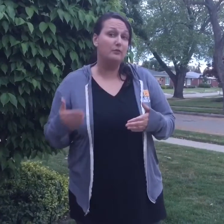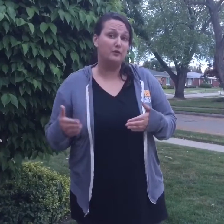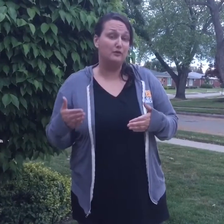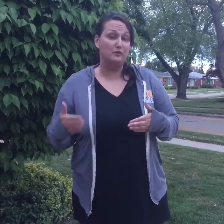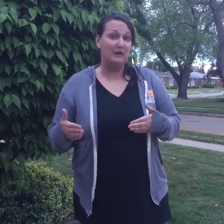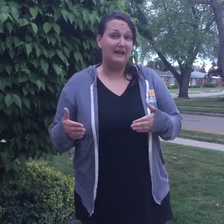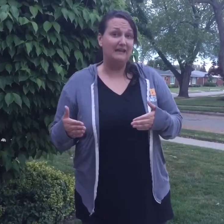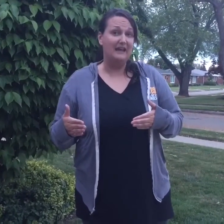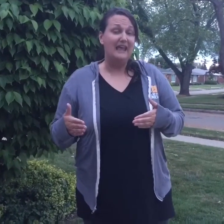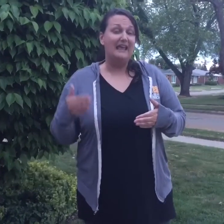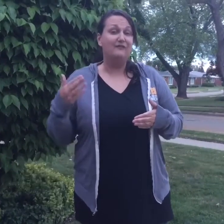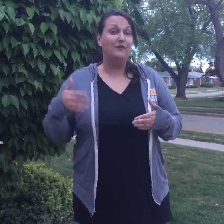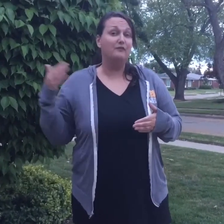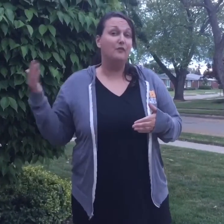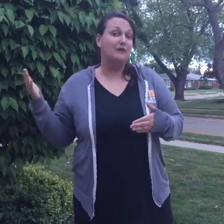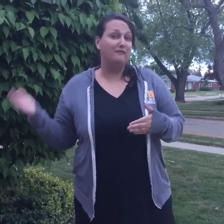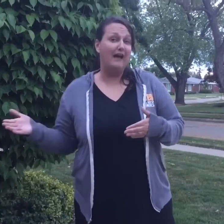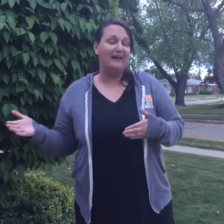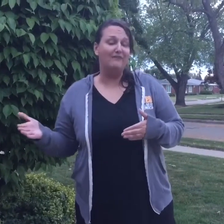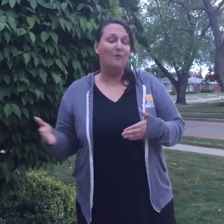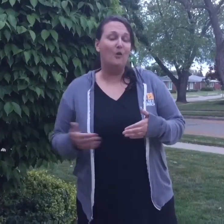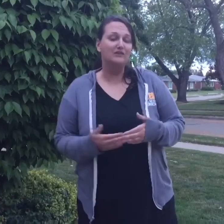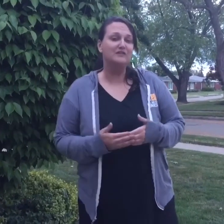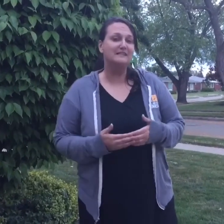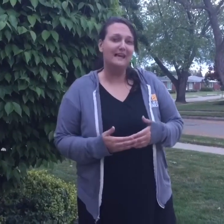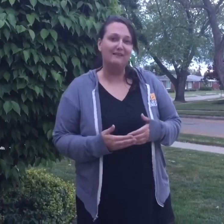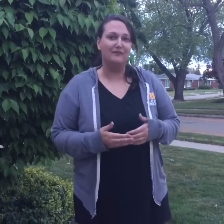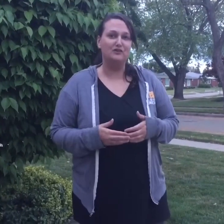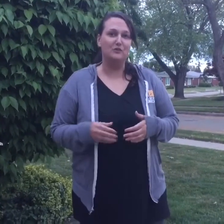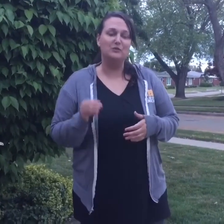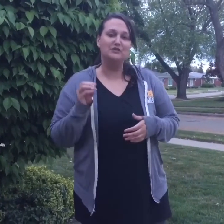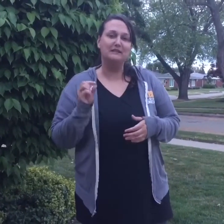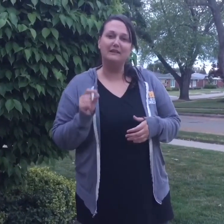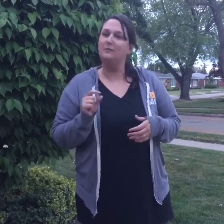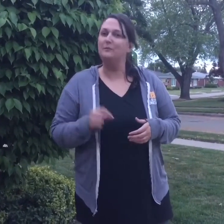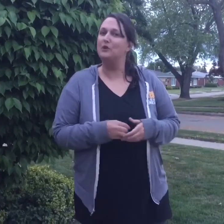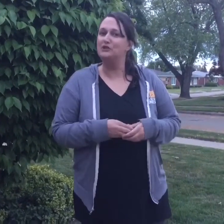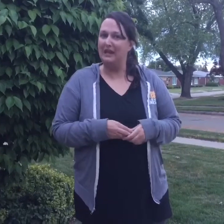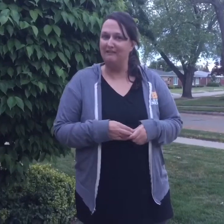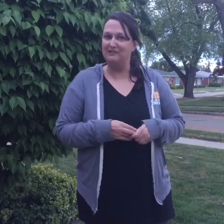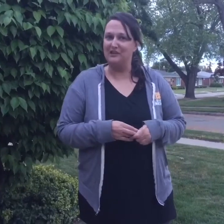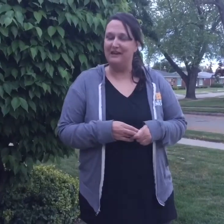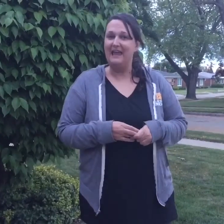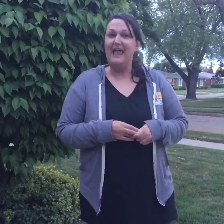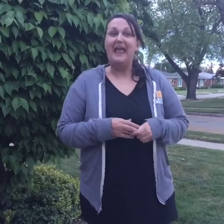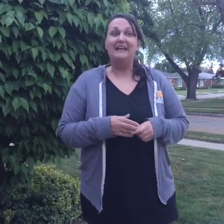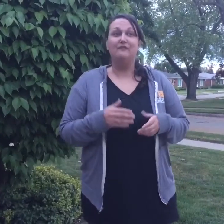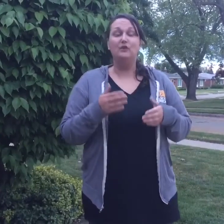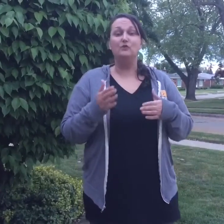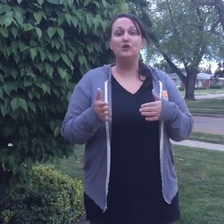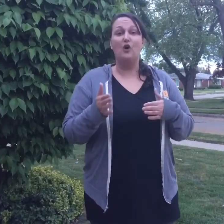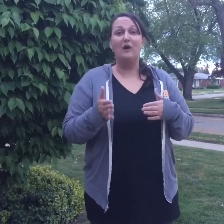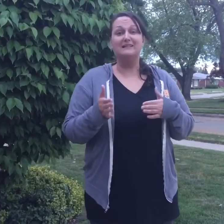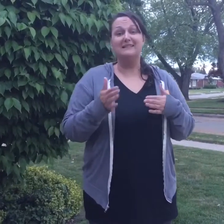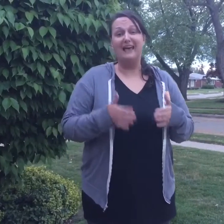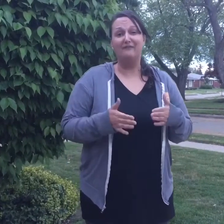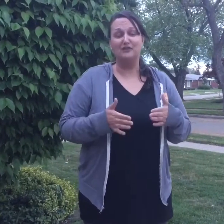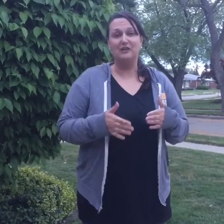third grade. If you're in 45, watch the second version, which is a little bit more challenging. And if you show us that version,